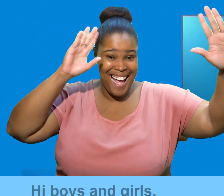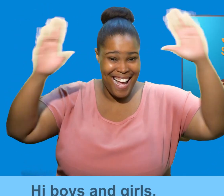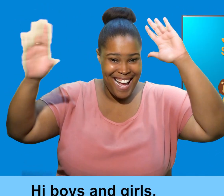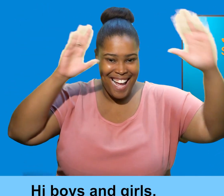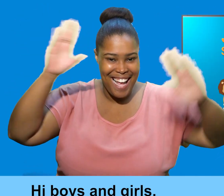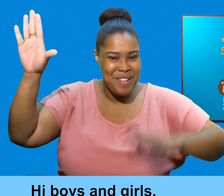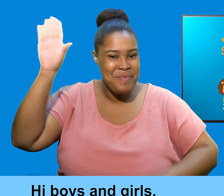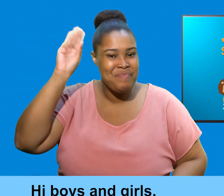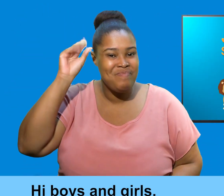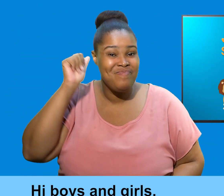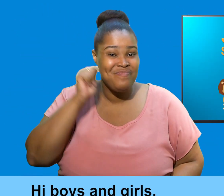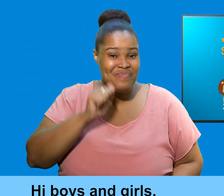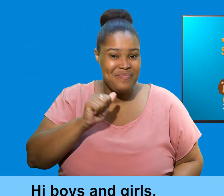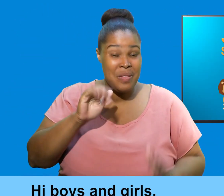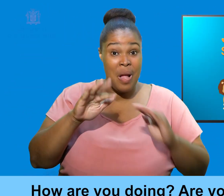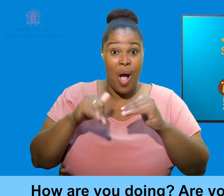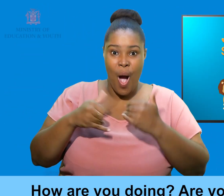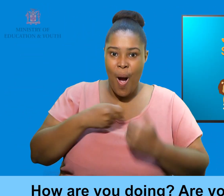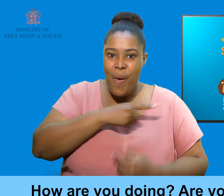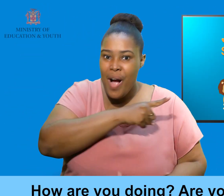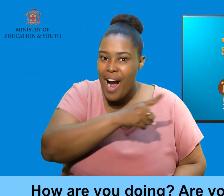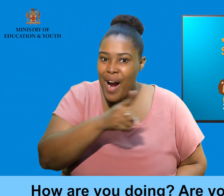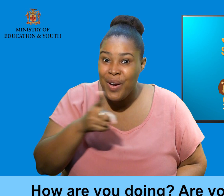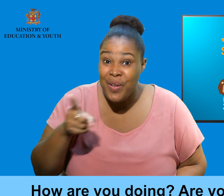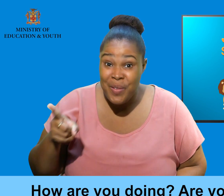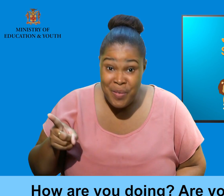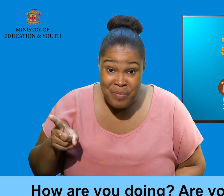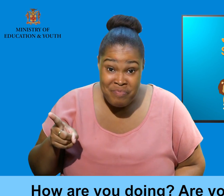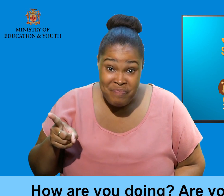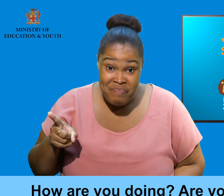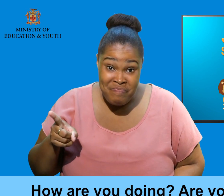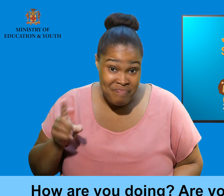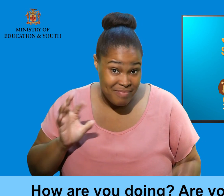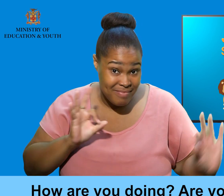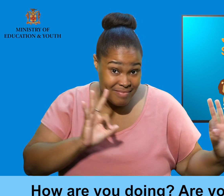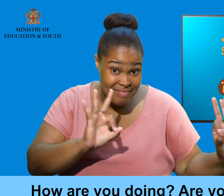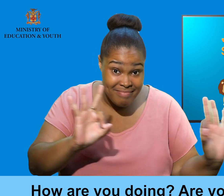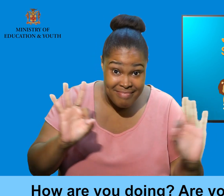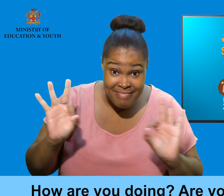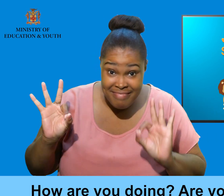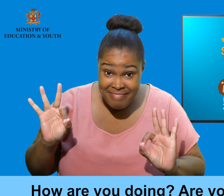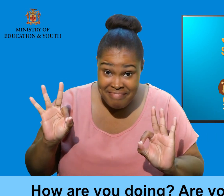Hi boys and girls. How are you doing? Are you okay?